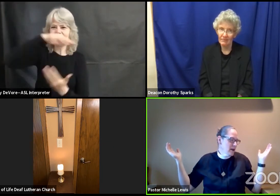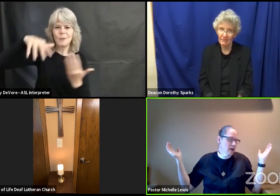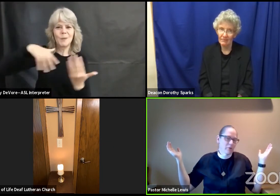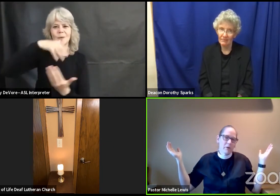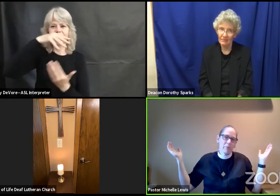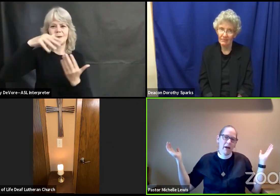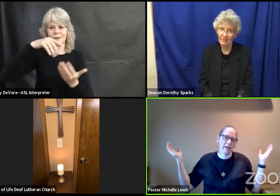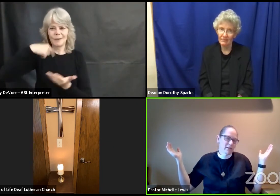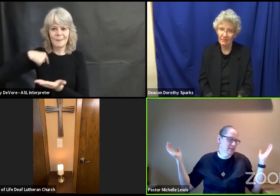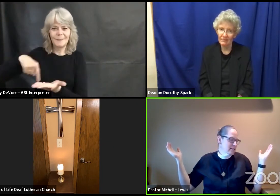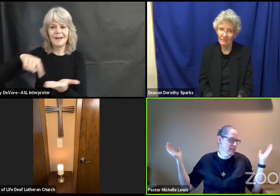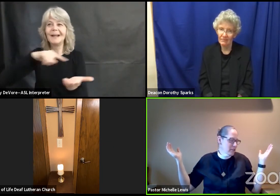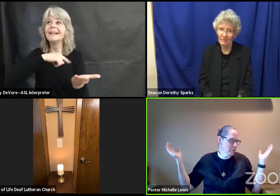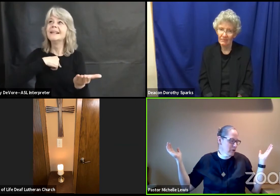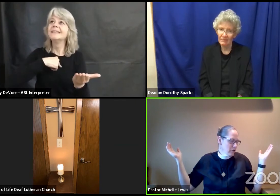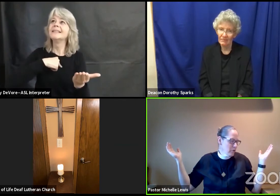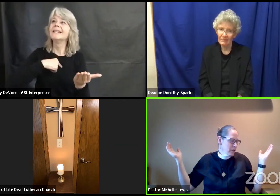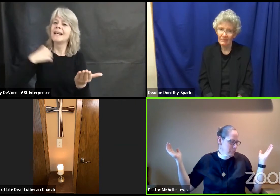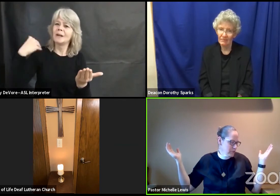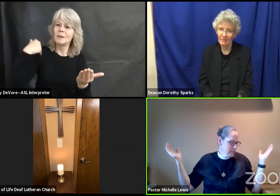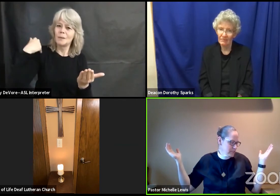Remind us that you are always present.